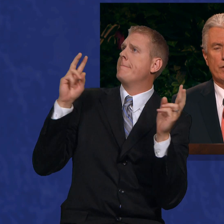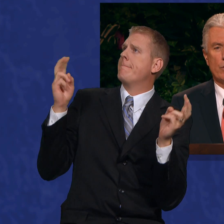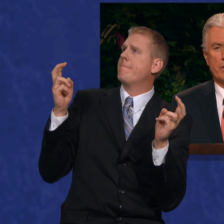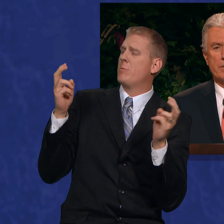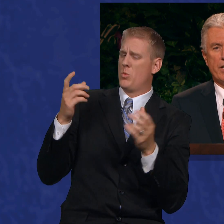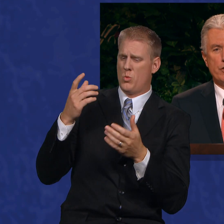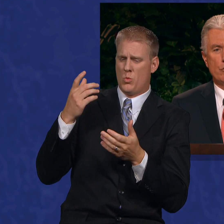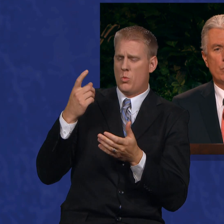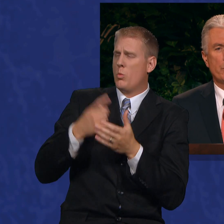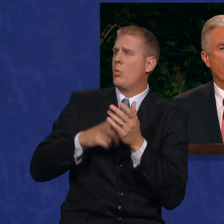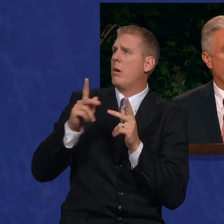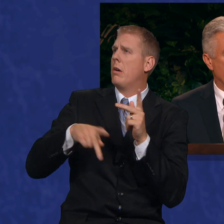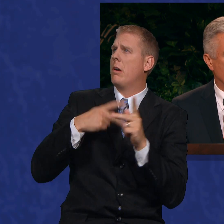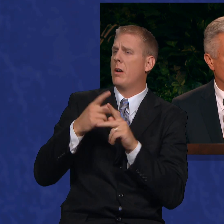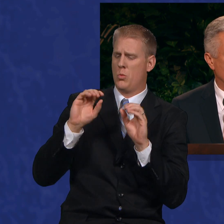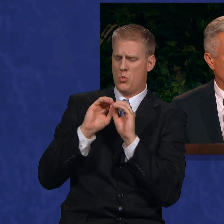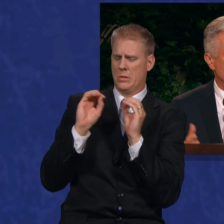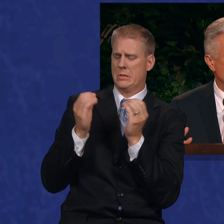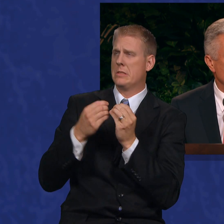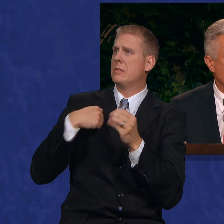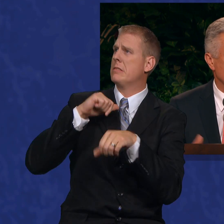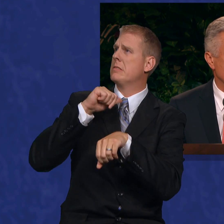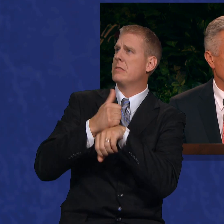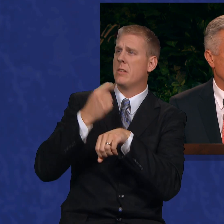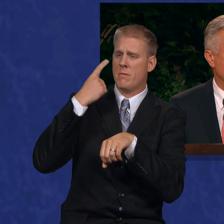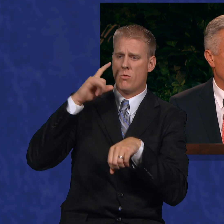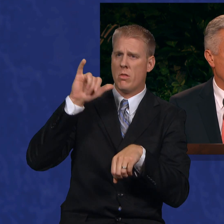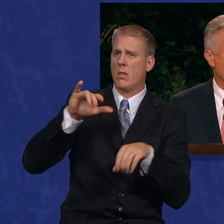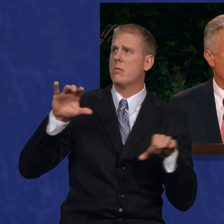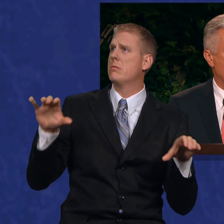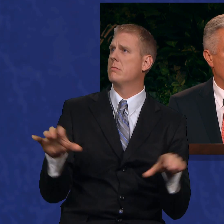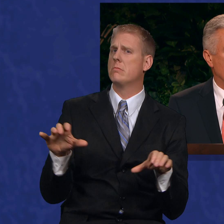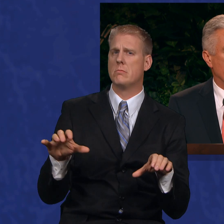kind of an organization will we have to do this?